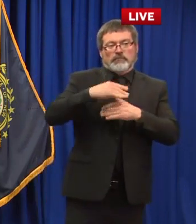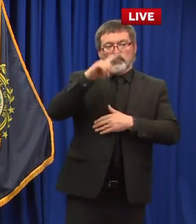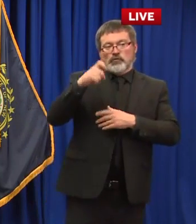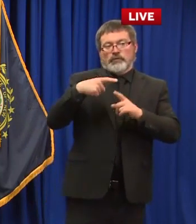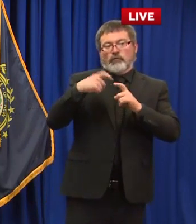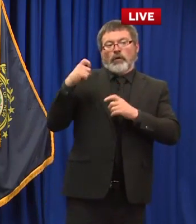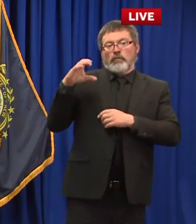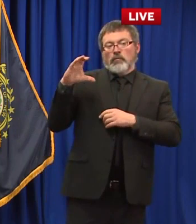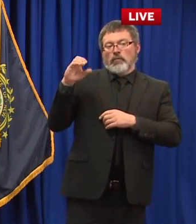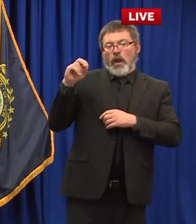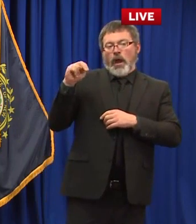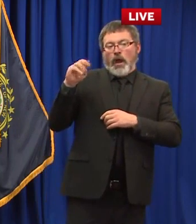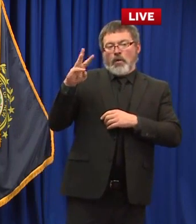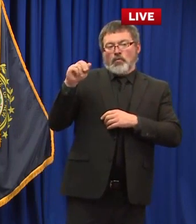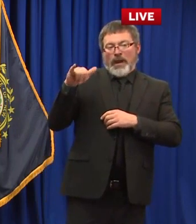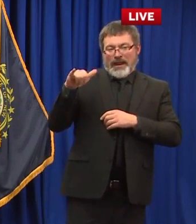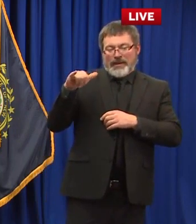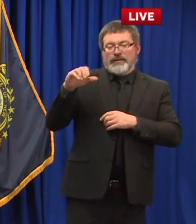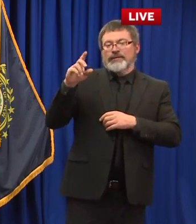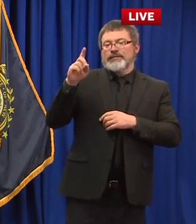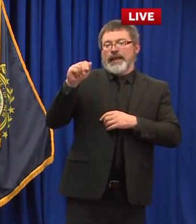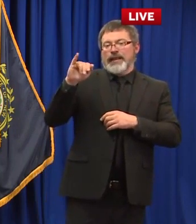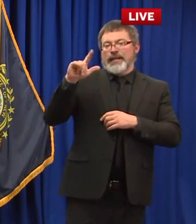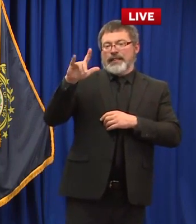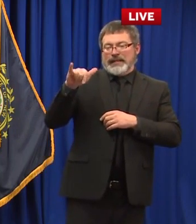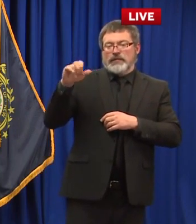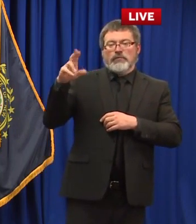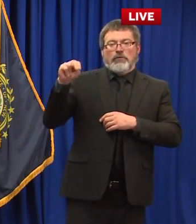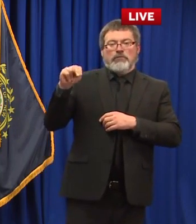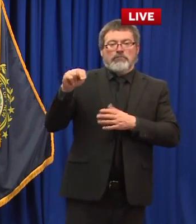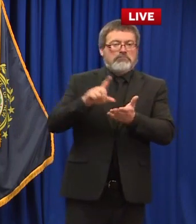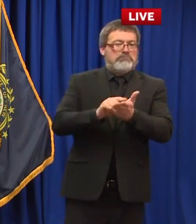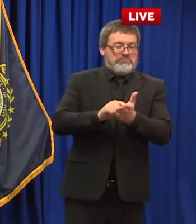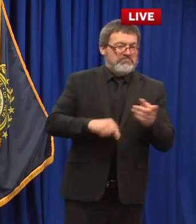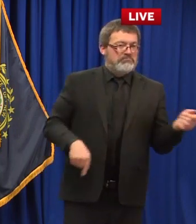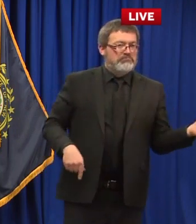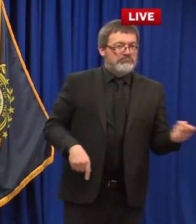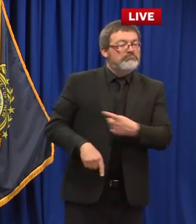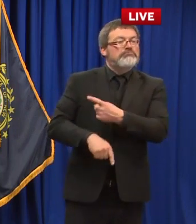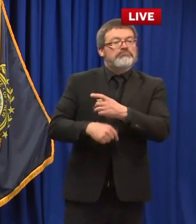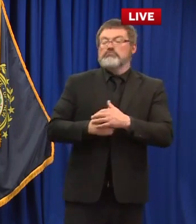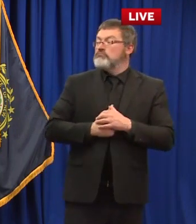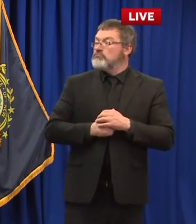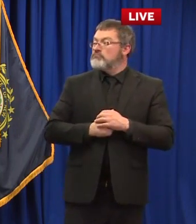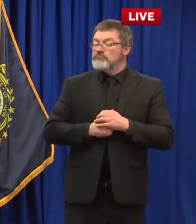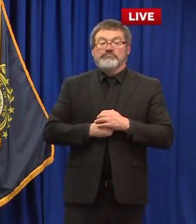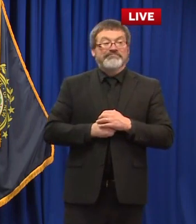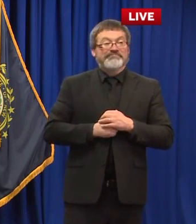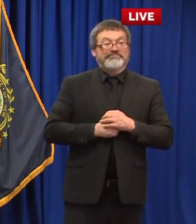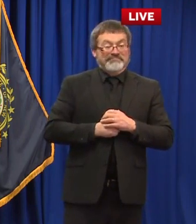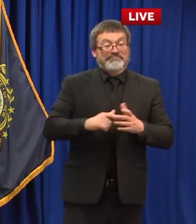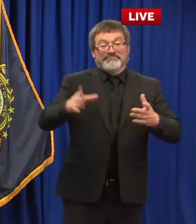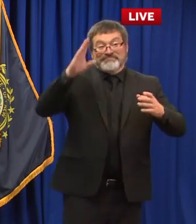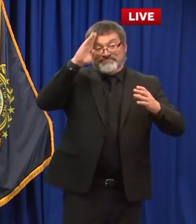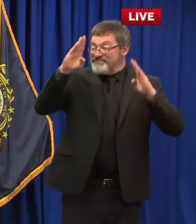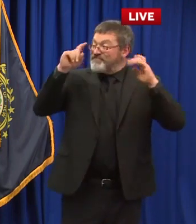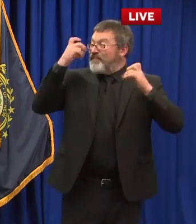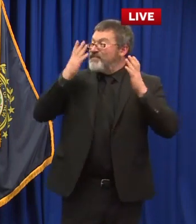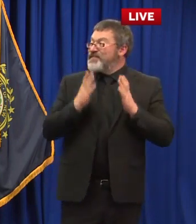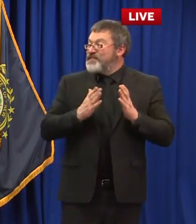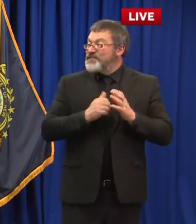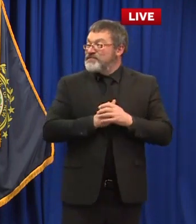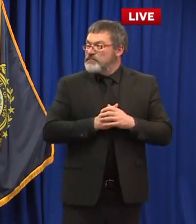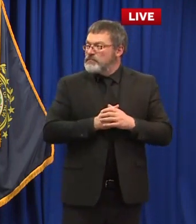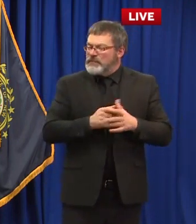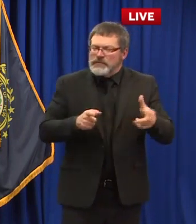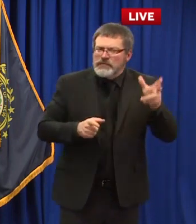hi governor uh thanks for taking the question hi uh you know up in our neck of the woods the attractions that you